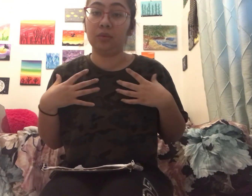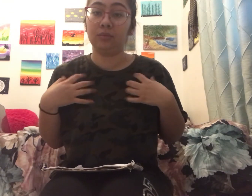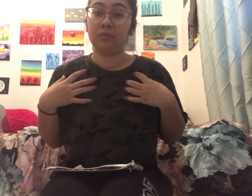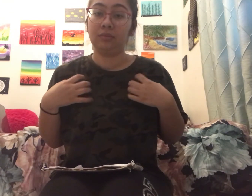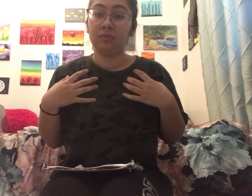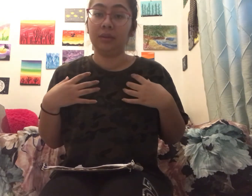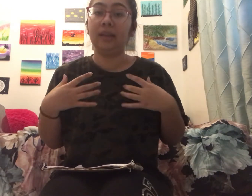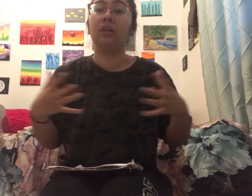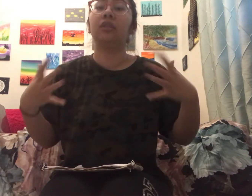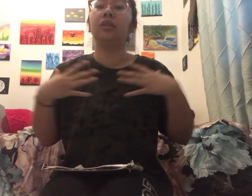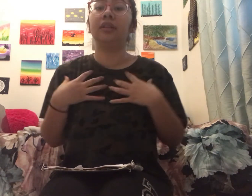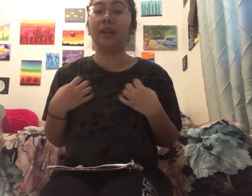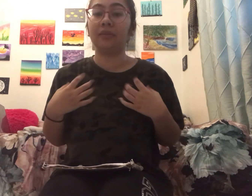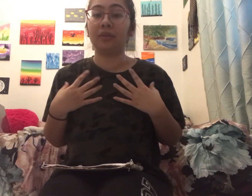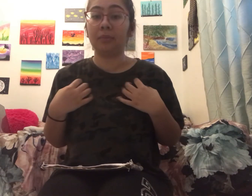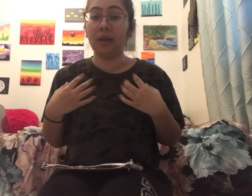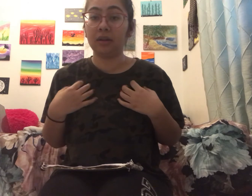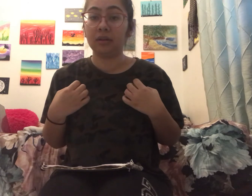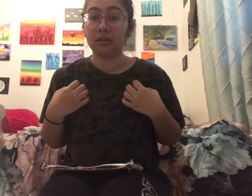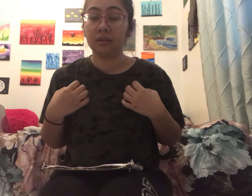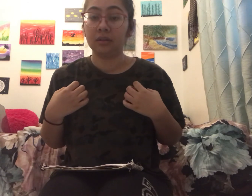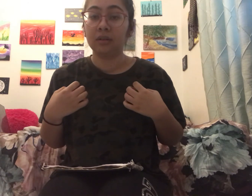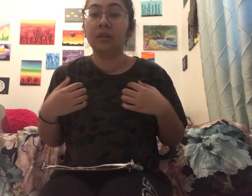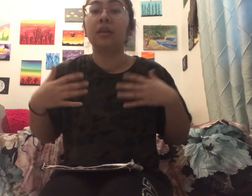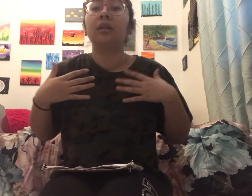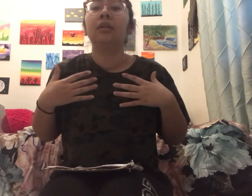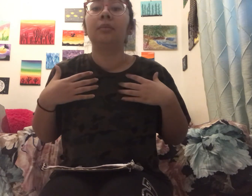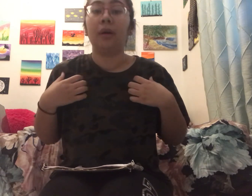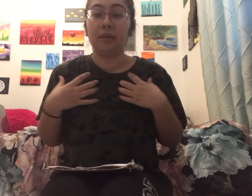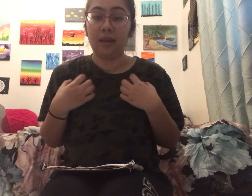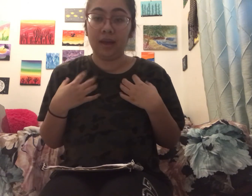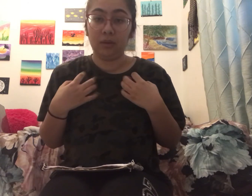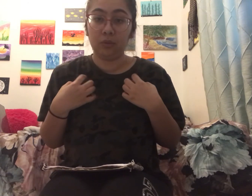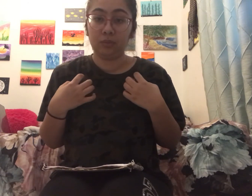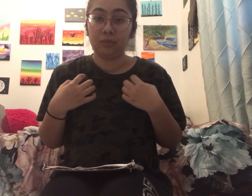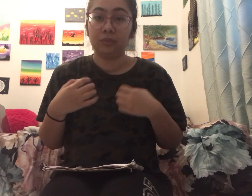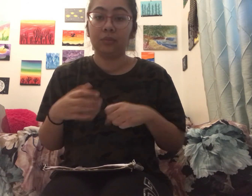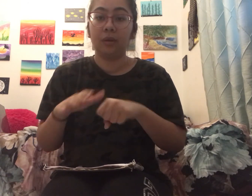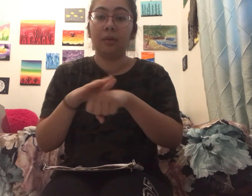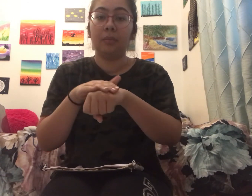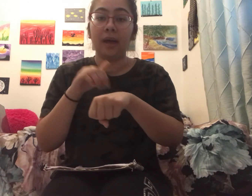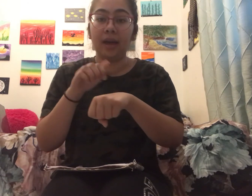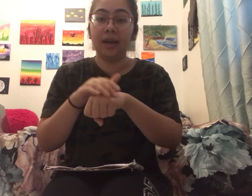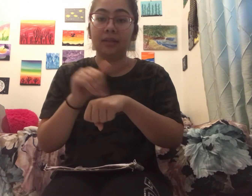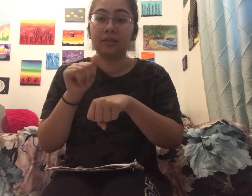it's also the sign for bear but animal pets